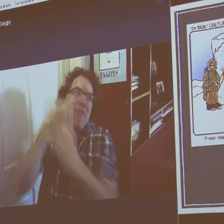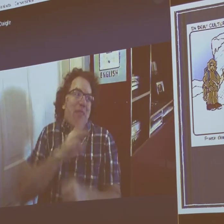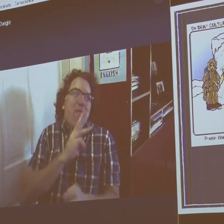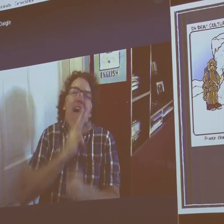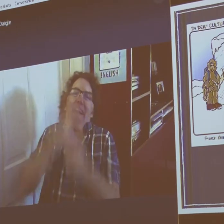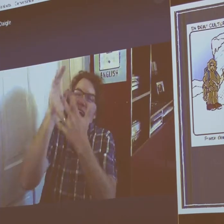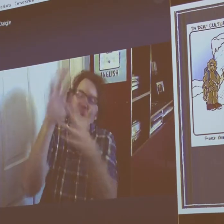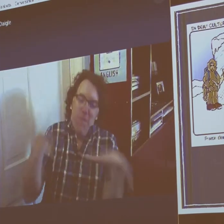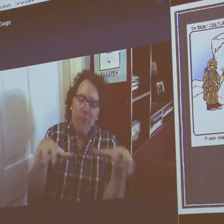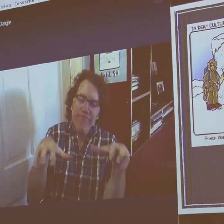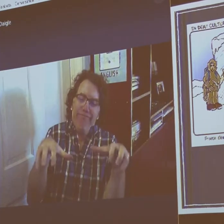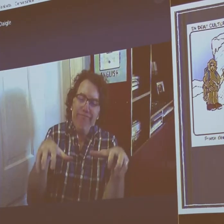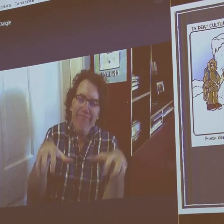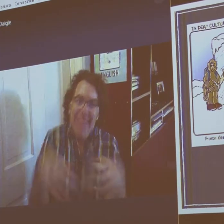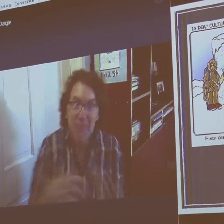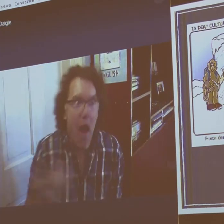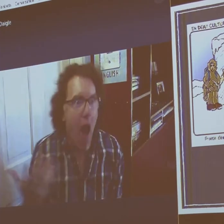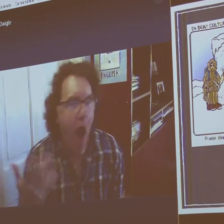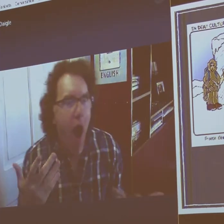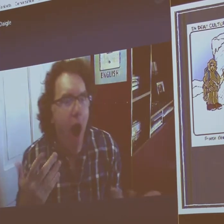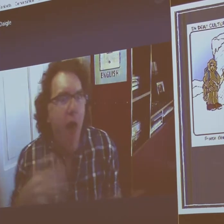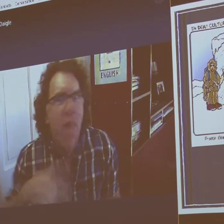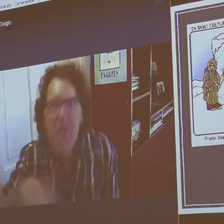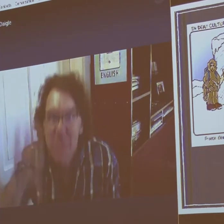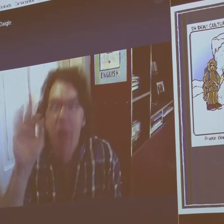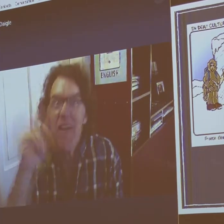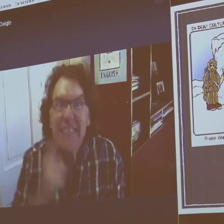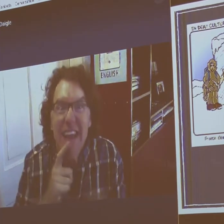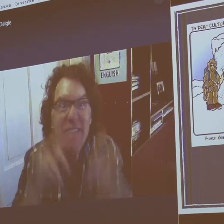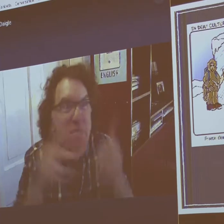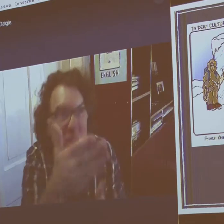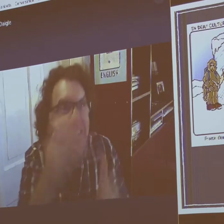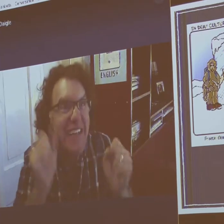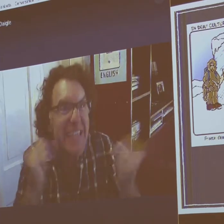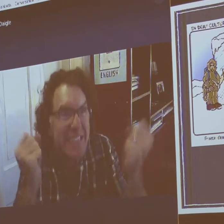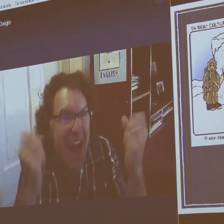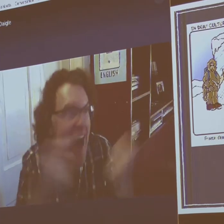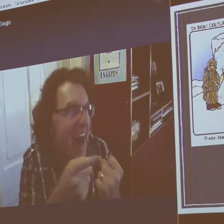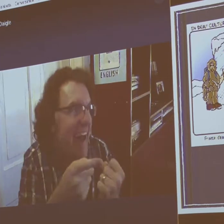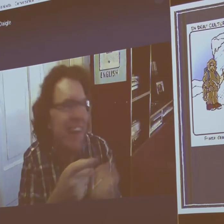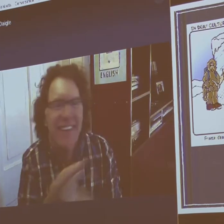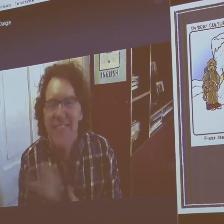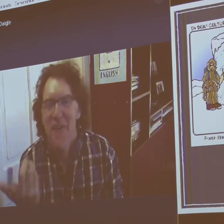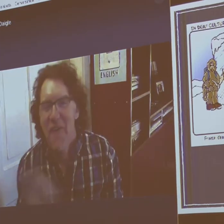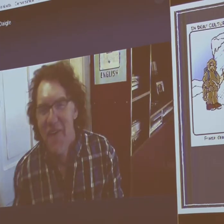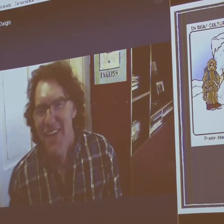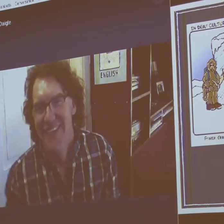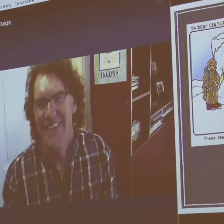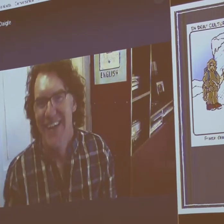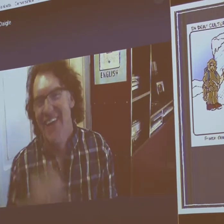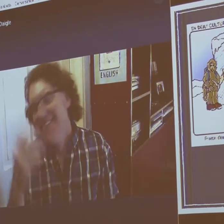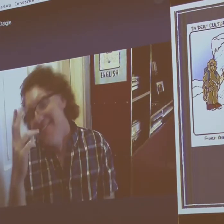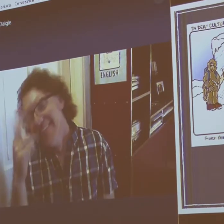Help! He's frozen. He's calling and now he's frozen. So, that was the humor of that,